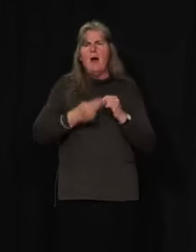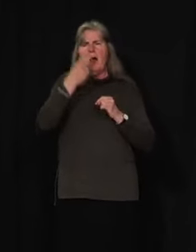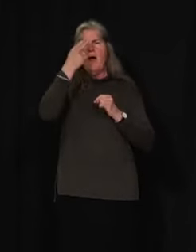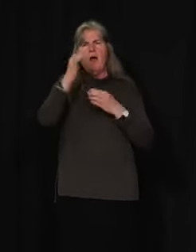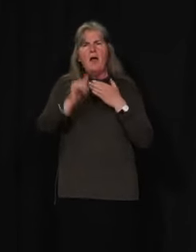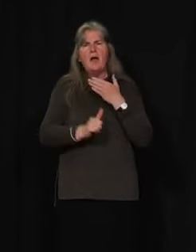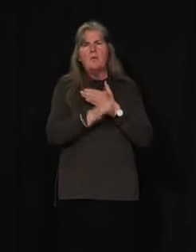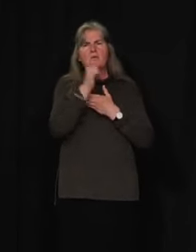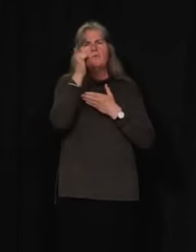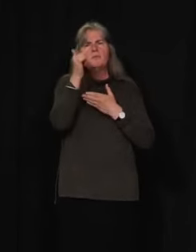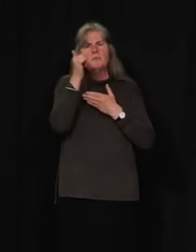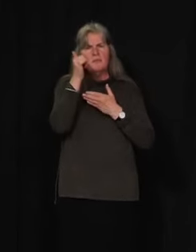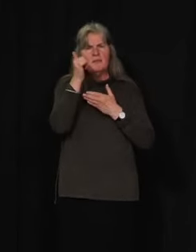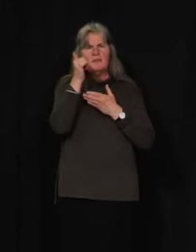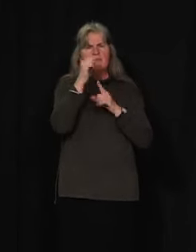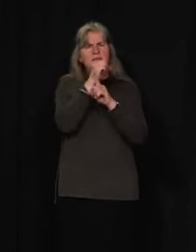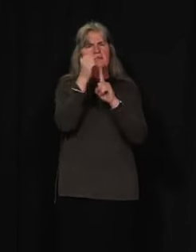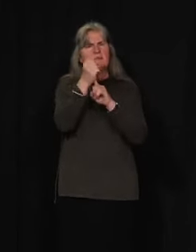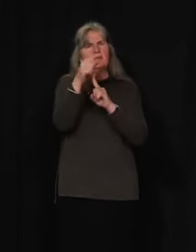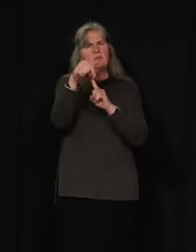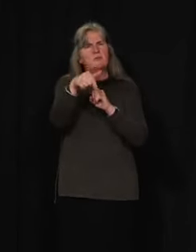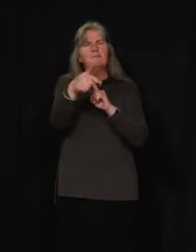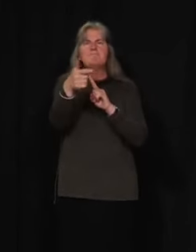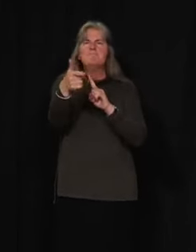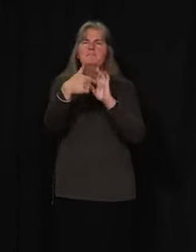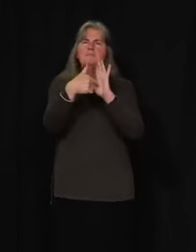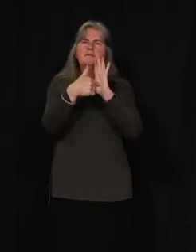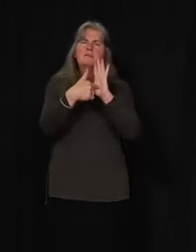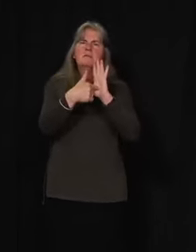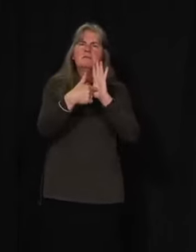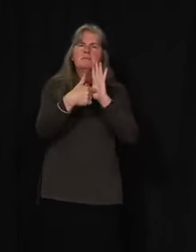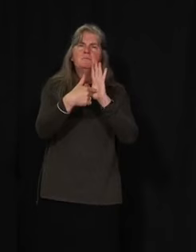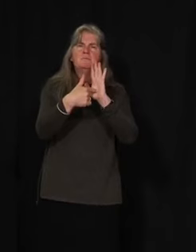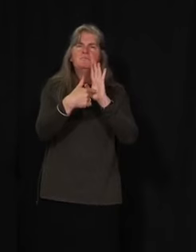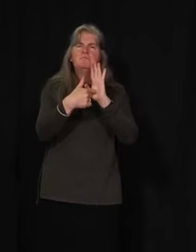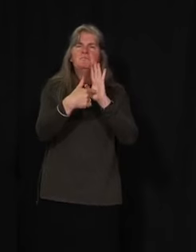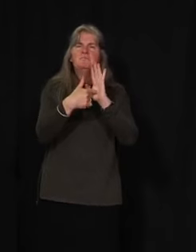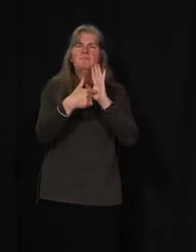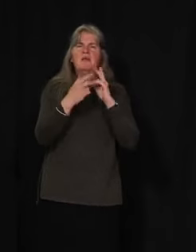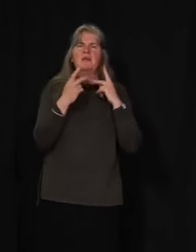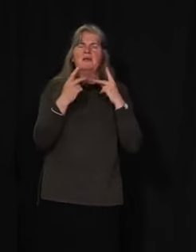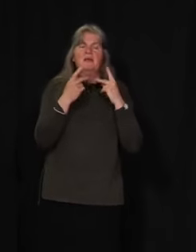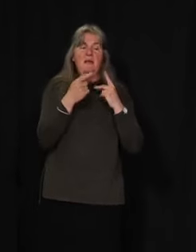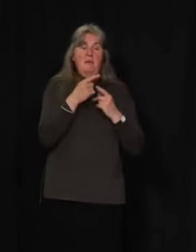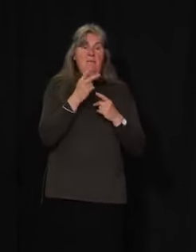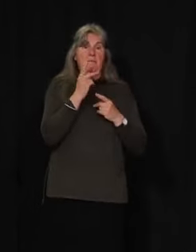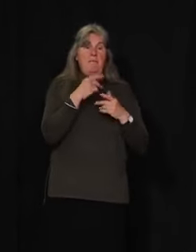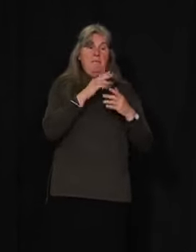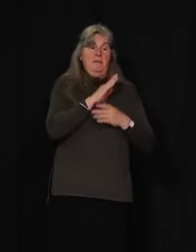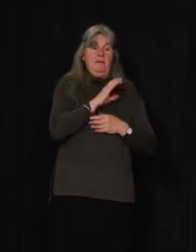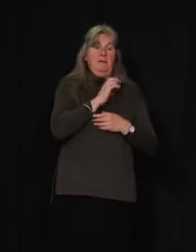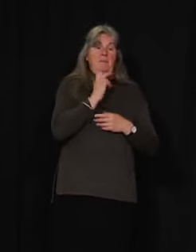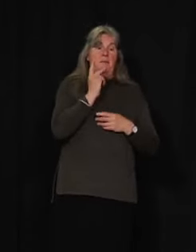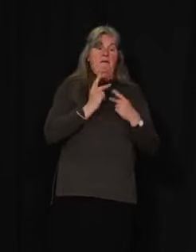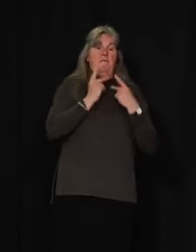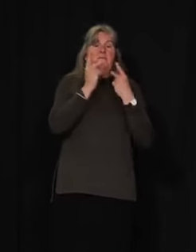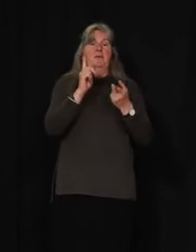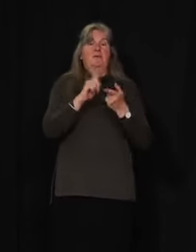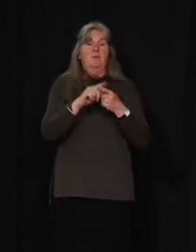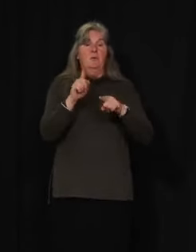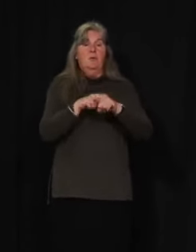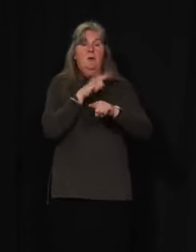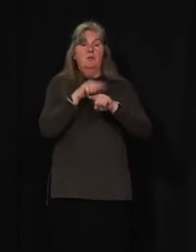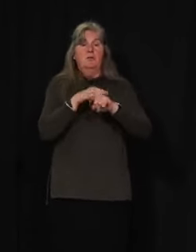perhaps high-risk settings, and that would be, for instance, a visitation to long-term care. I still